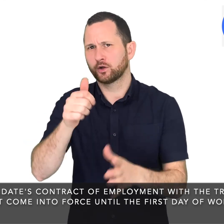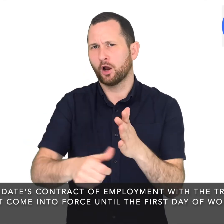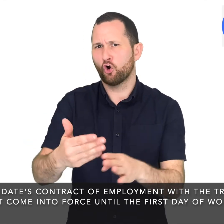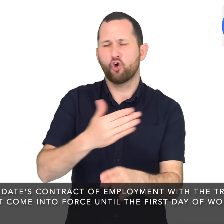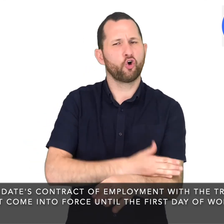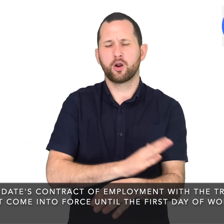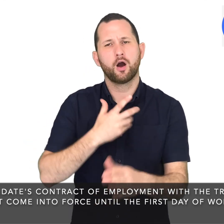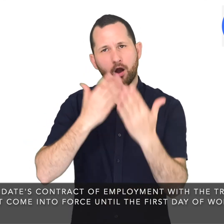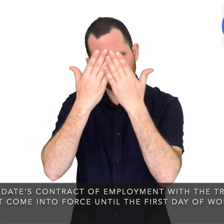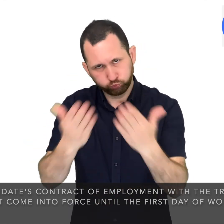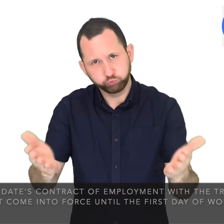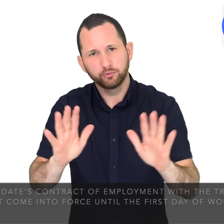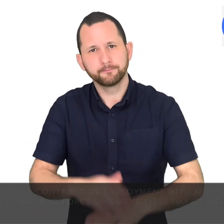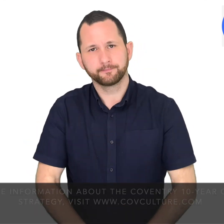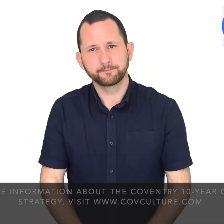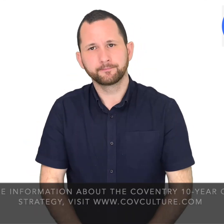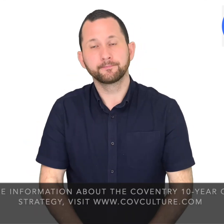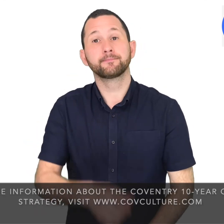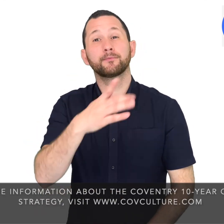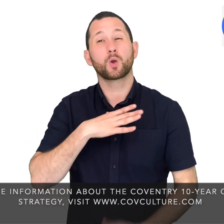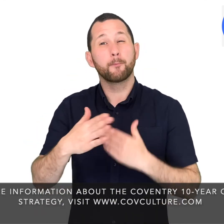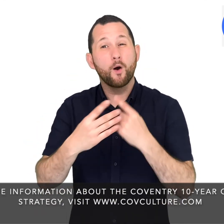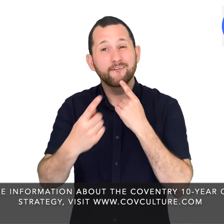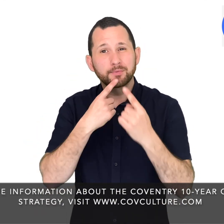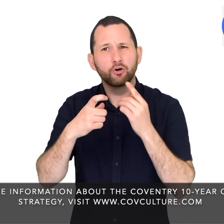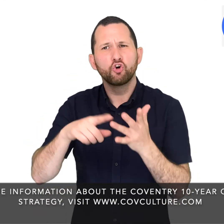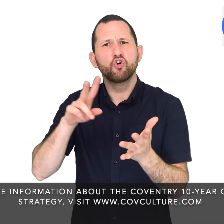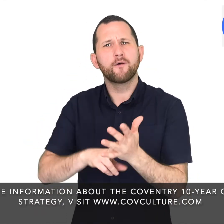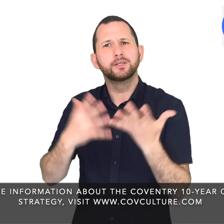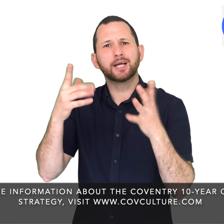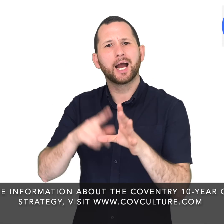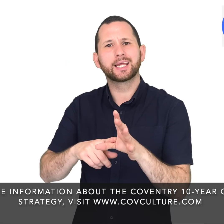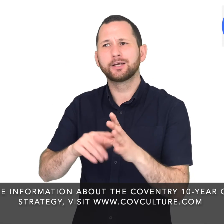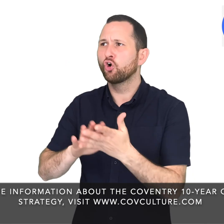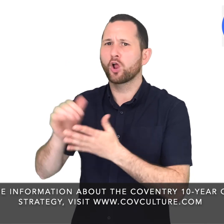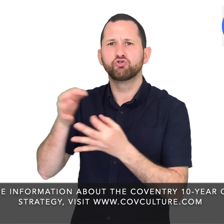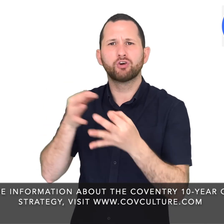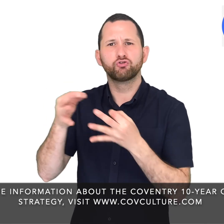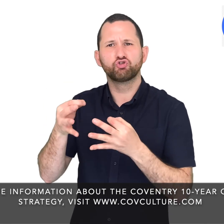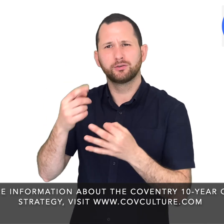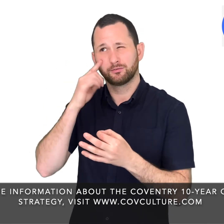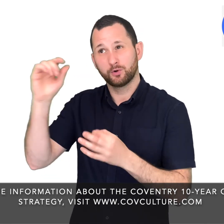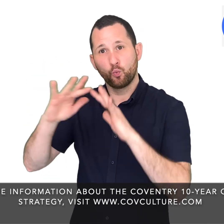first day of work. For more information about the Coventry 10-Year Cultural Strategy, visit